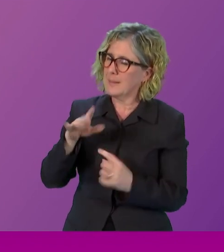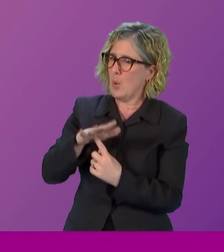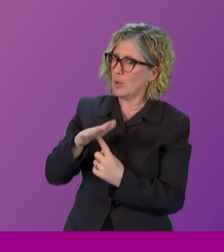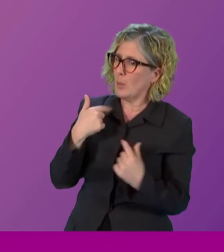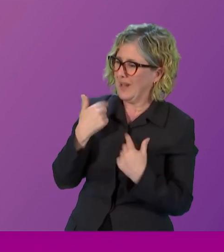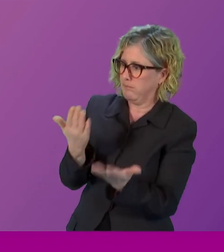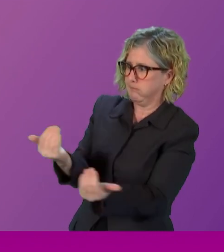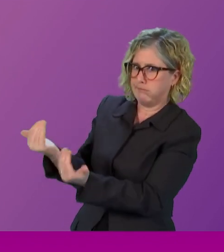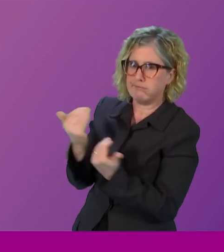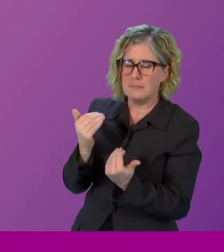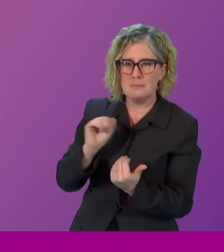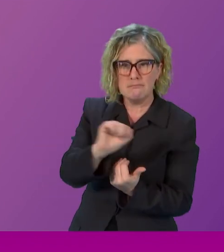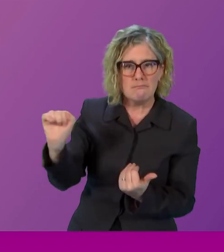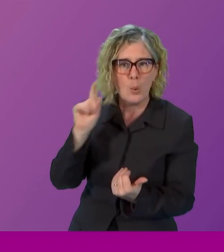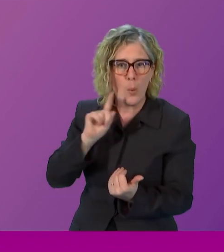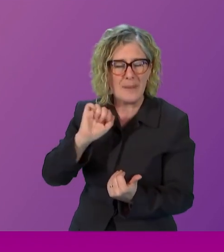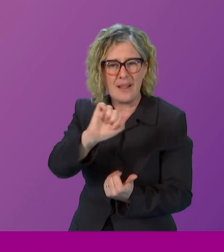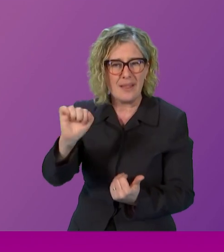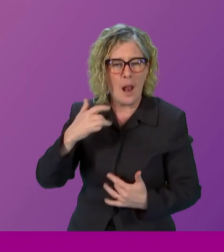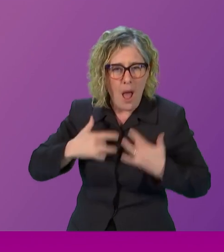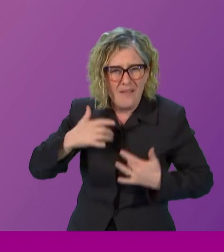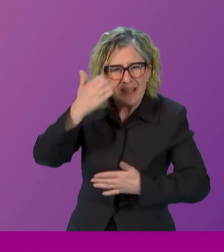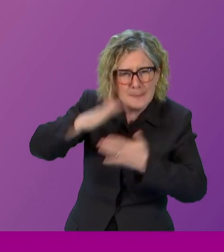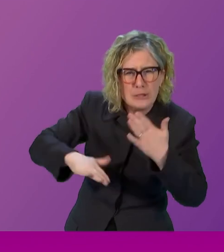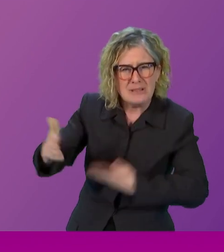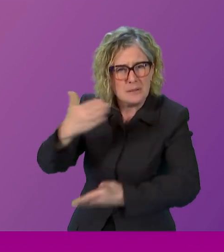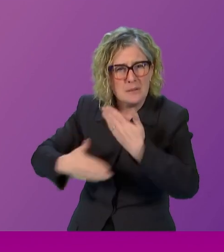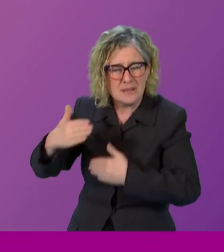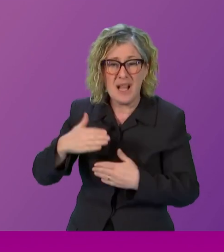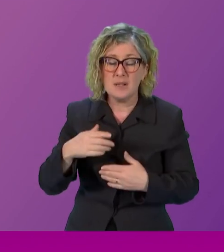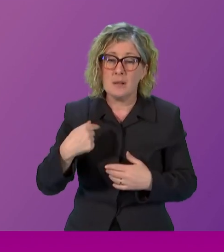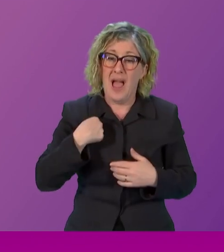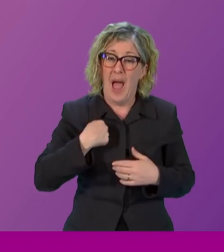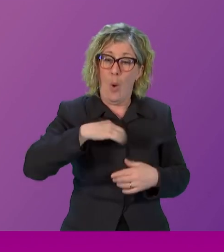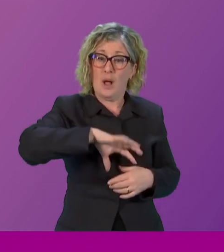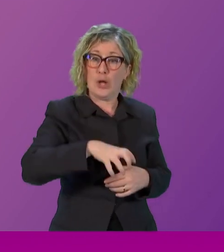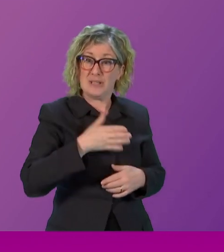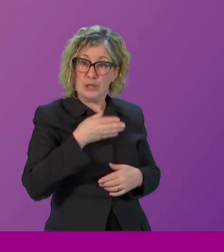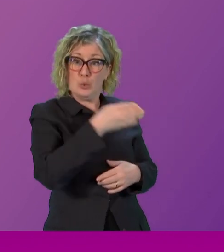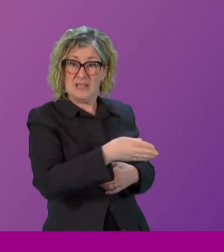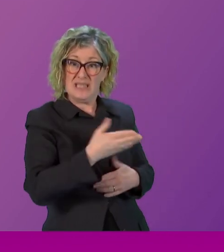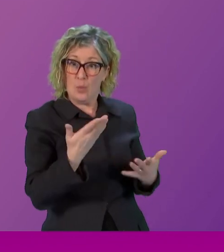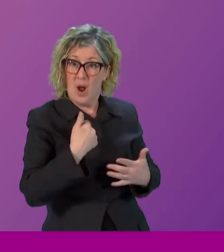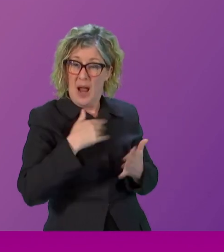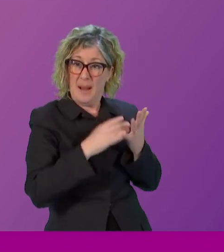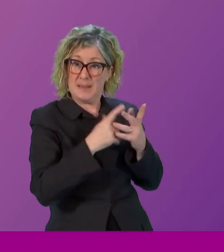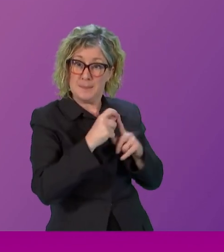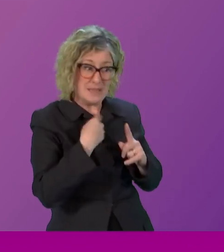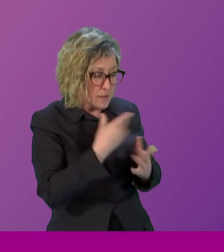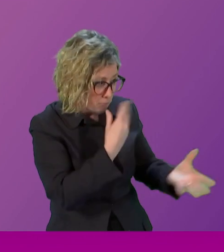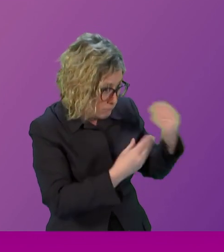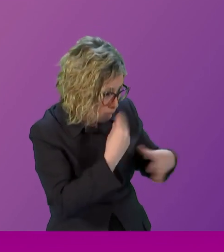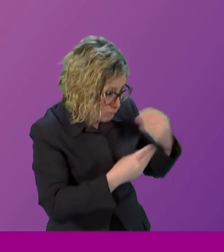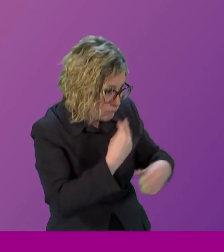constituencies and hearing directly from people in the communities in which we live and work.